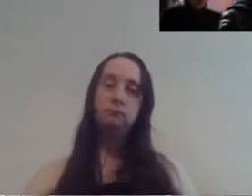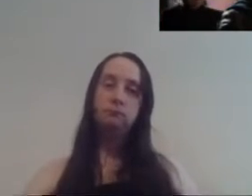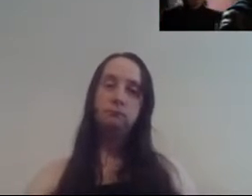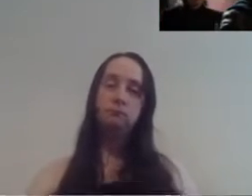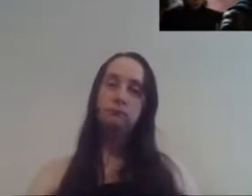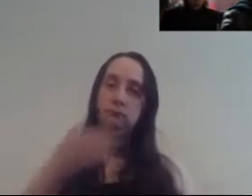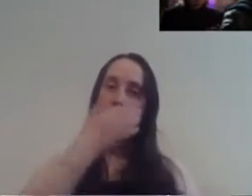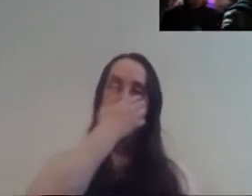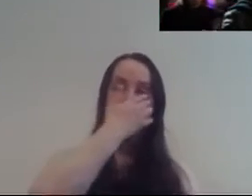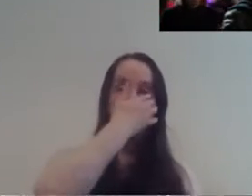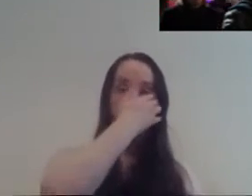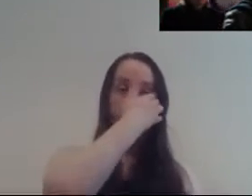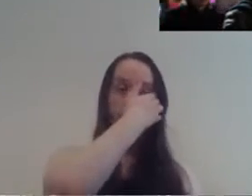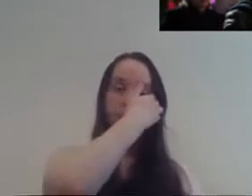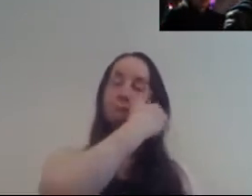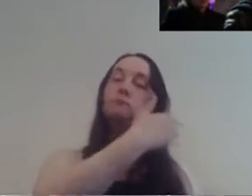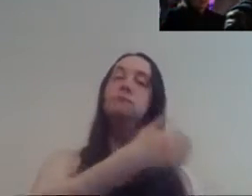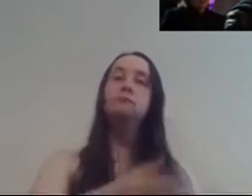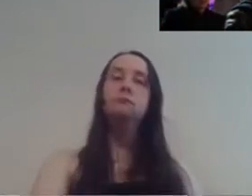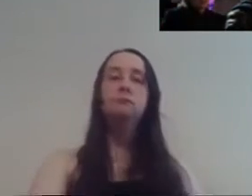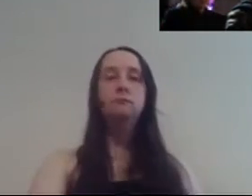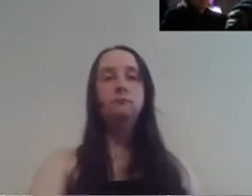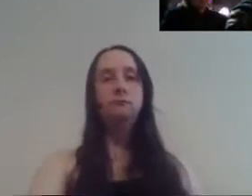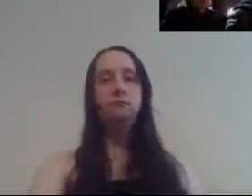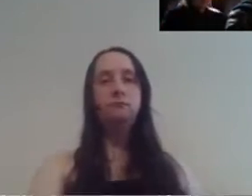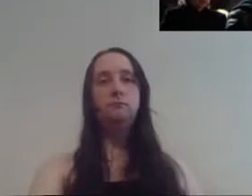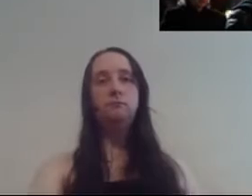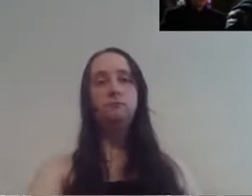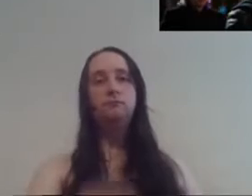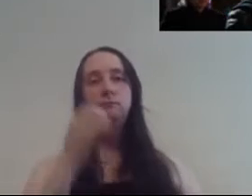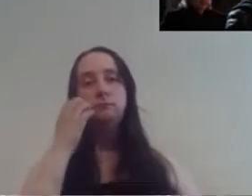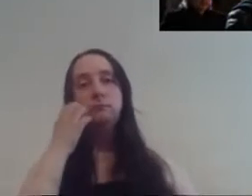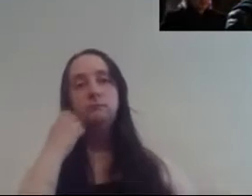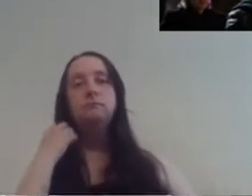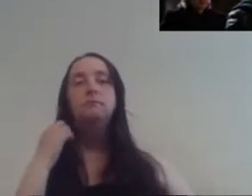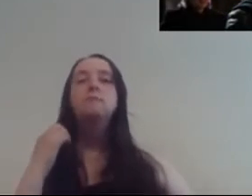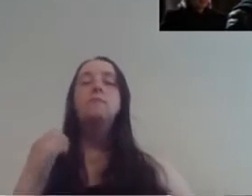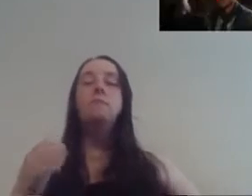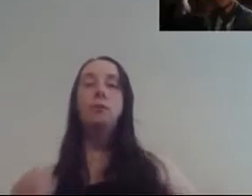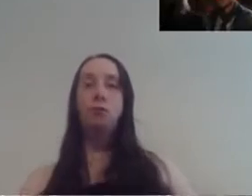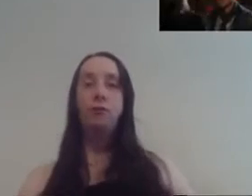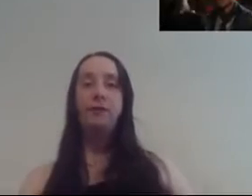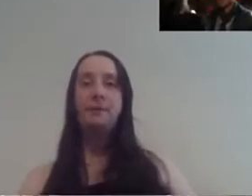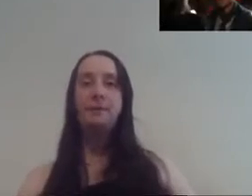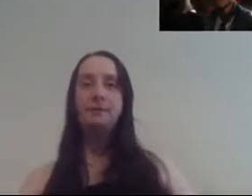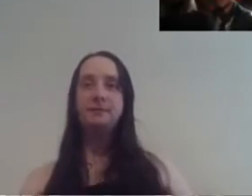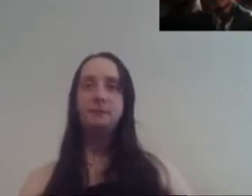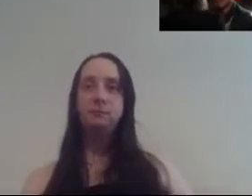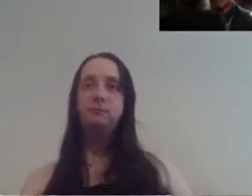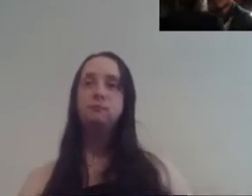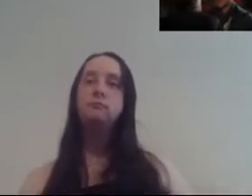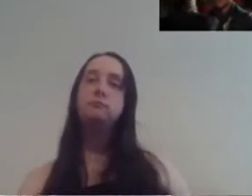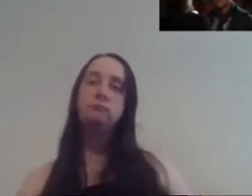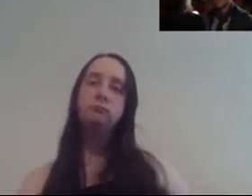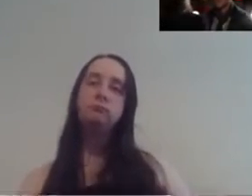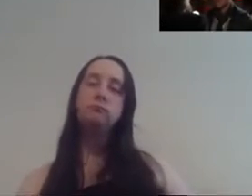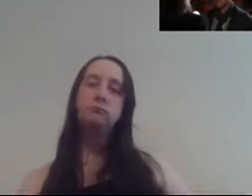pushed away every chance at happiness because it was never enough if it's within your grasp